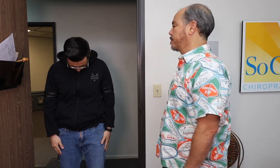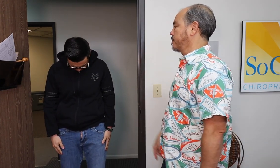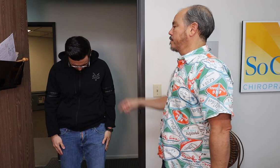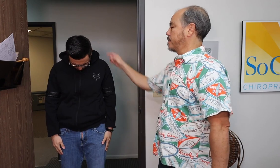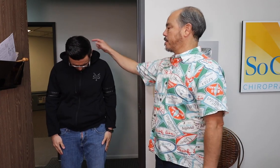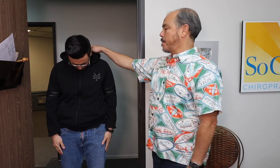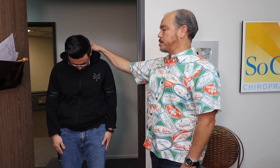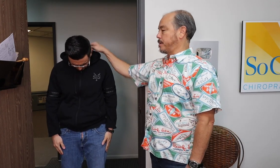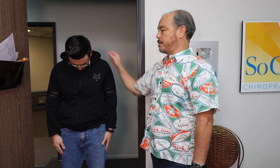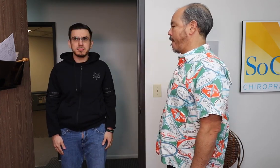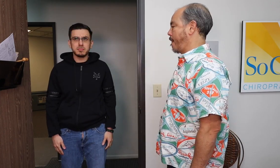How much pain?